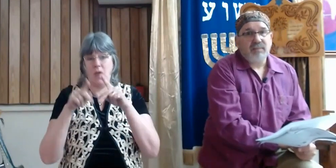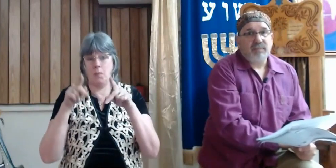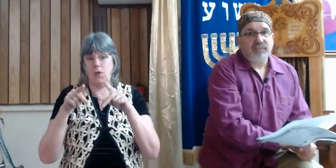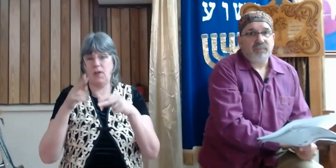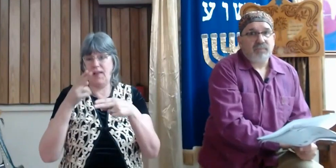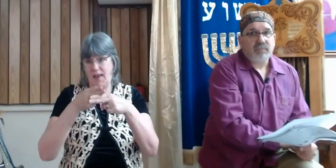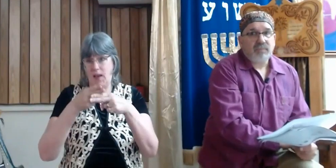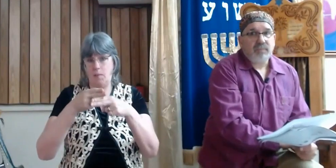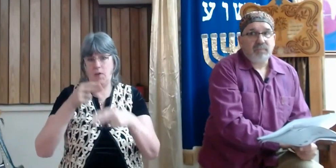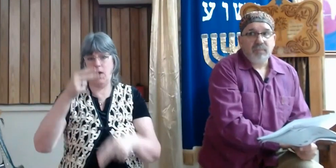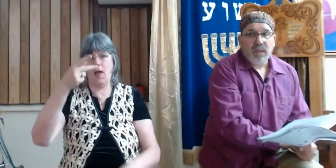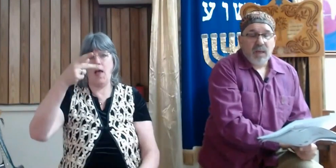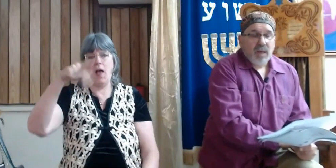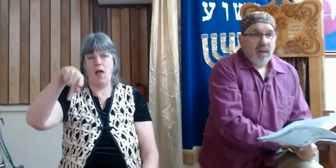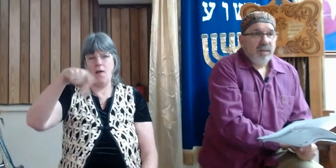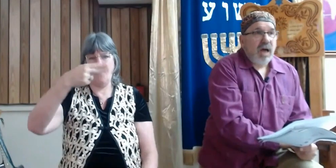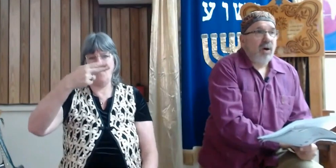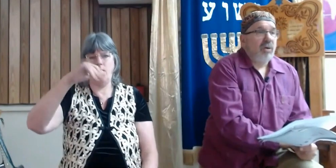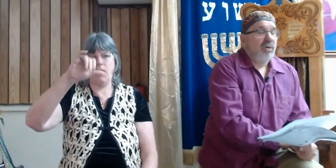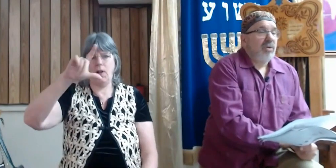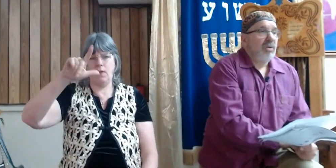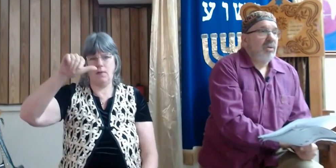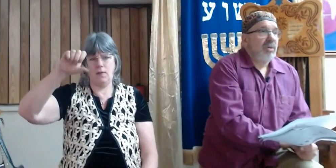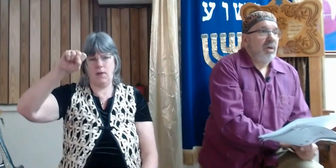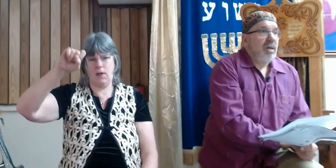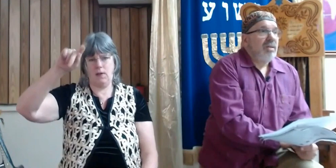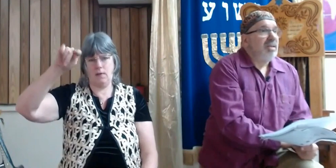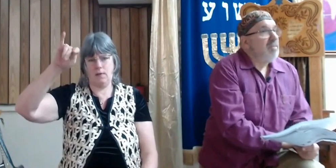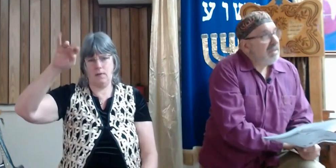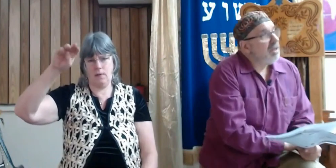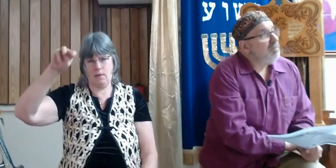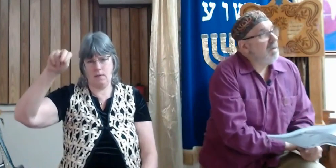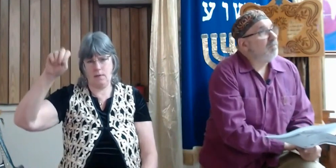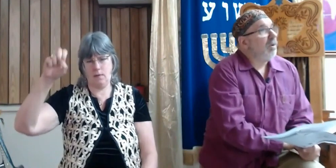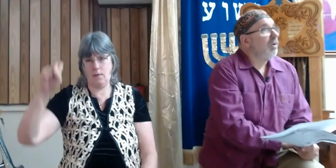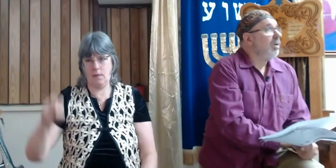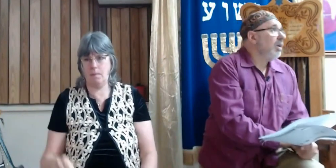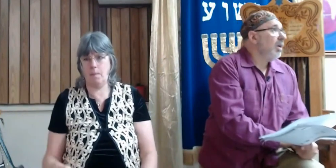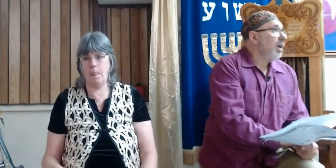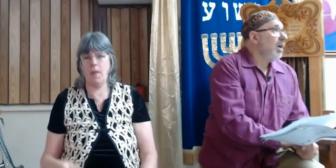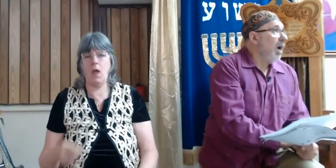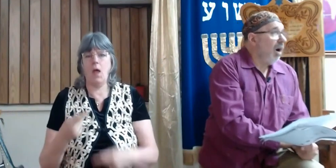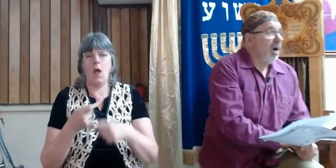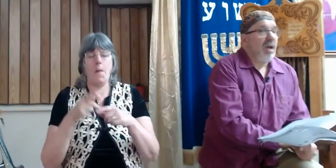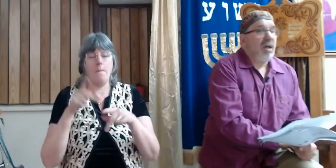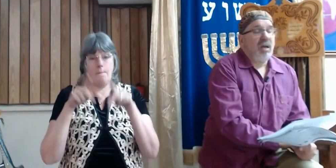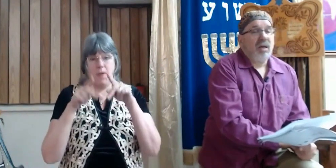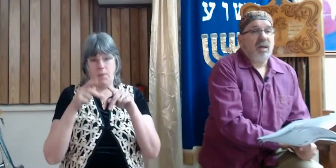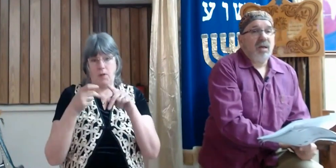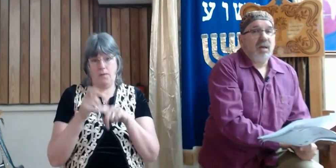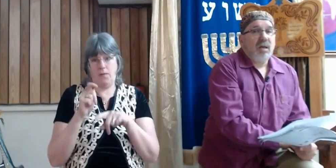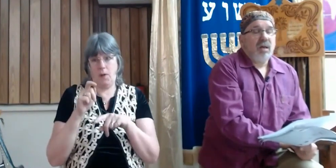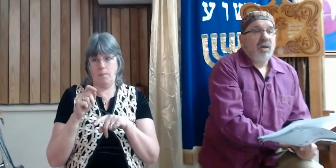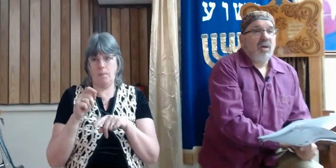Now, Semitic people are